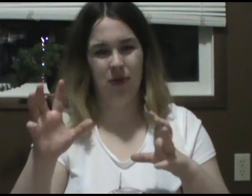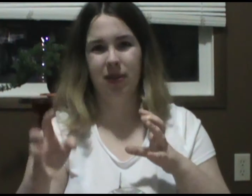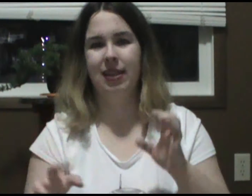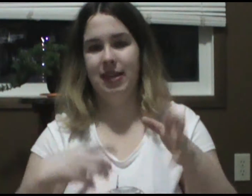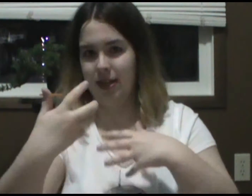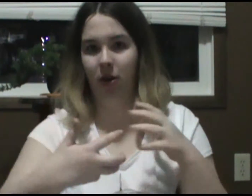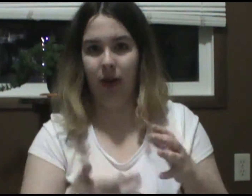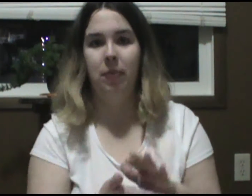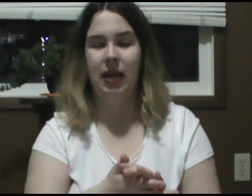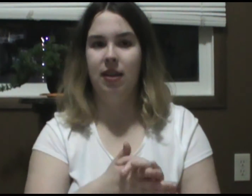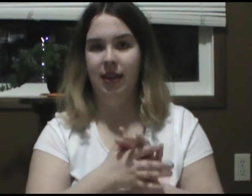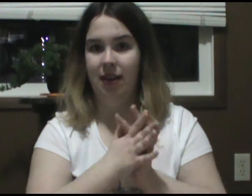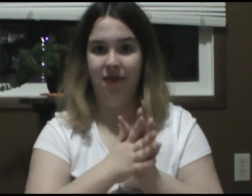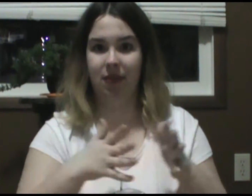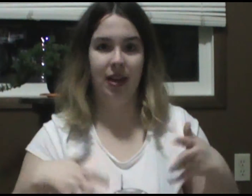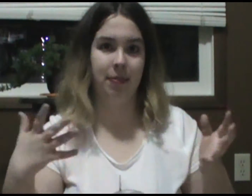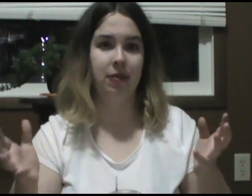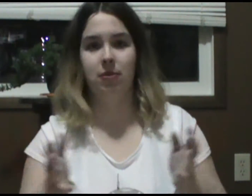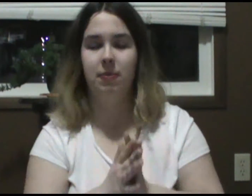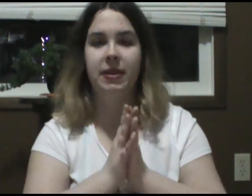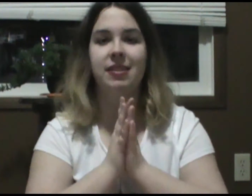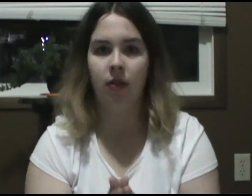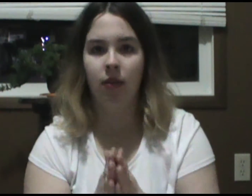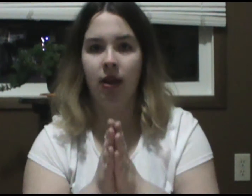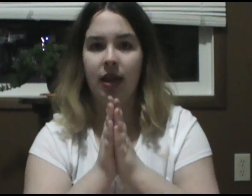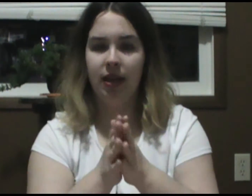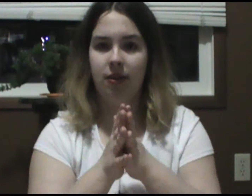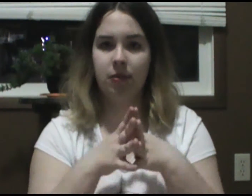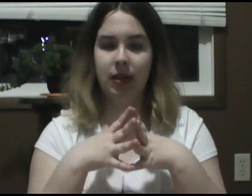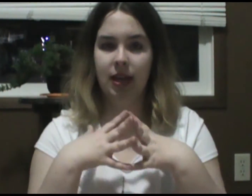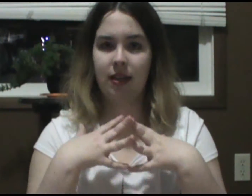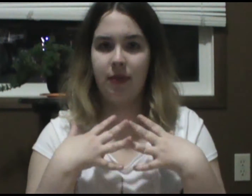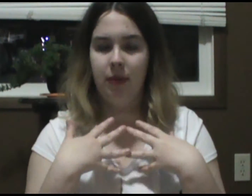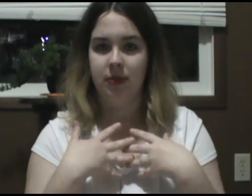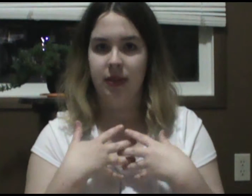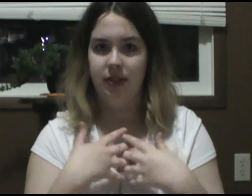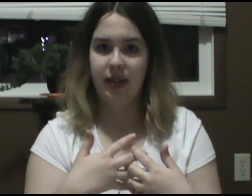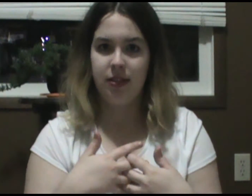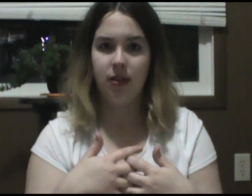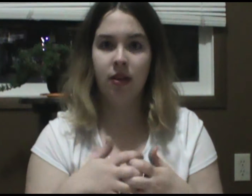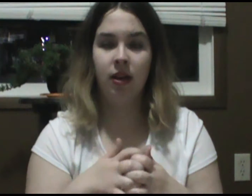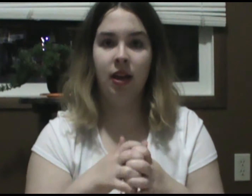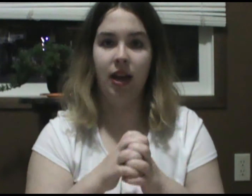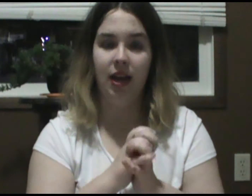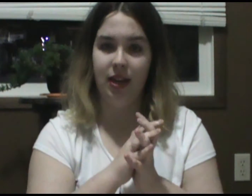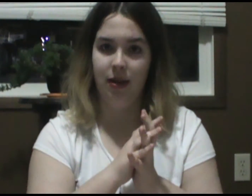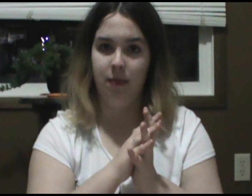cool that they did hearken back to that and not forget about those moments. And then I also really kind of loved the moments with Sylvester and him